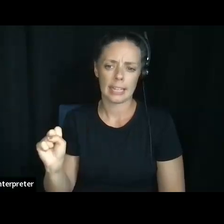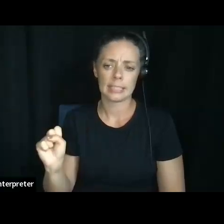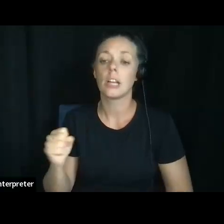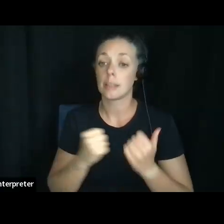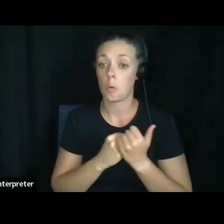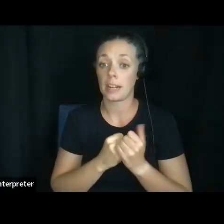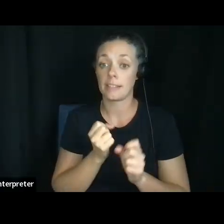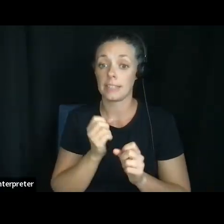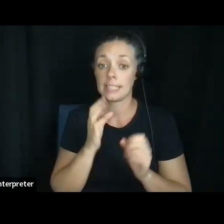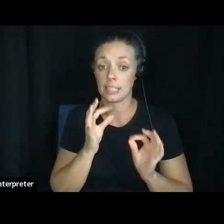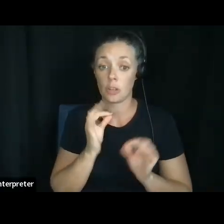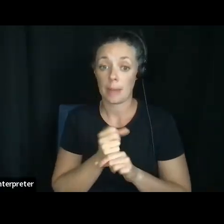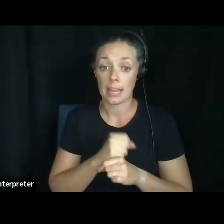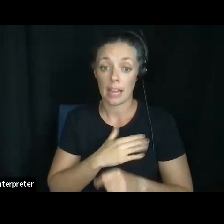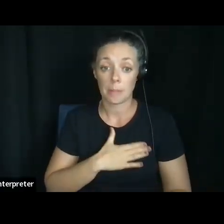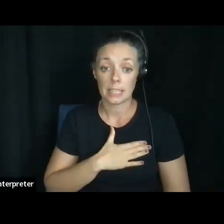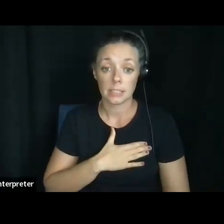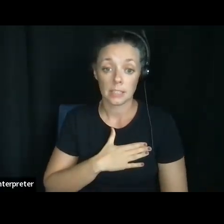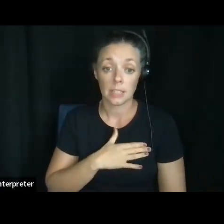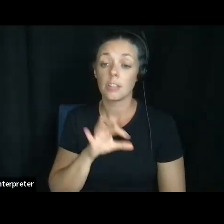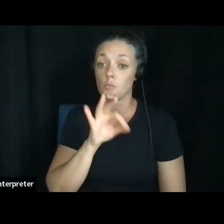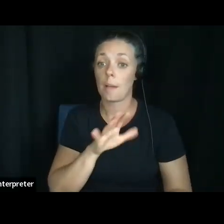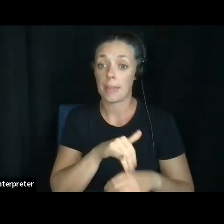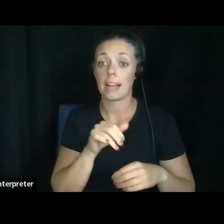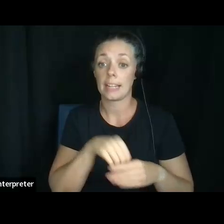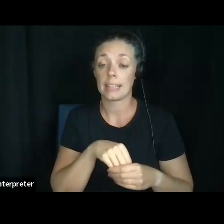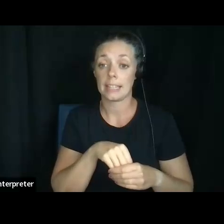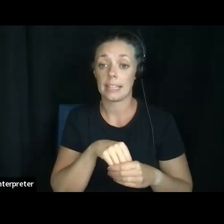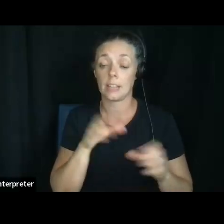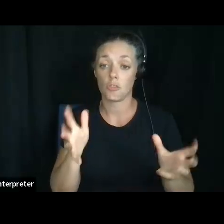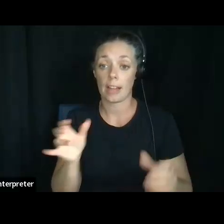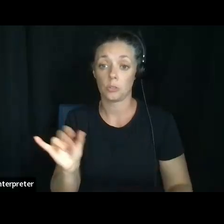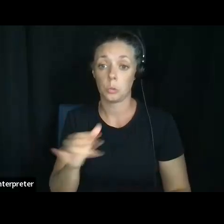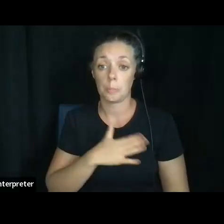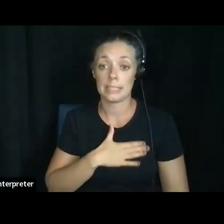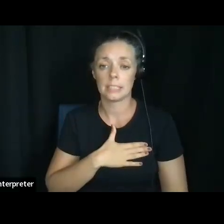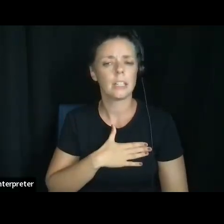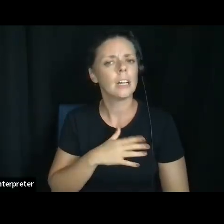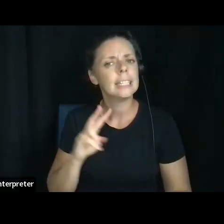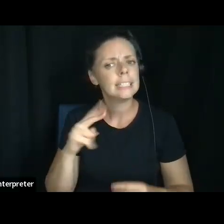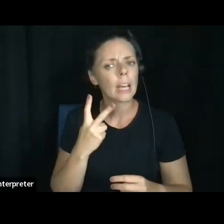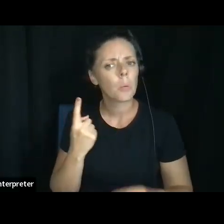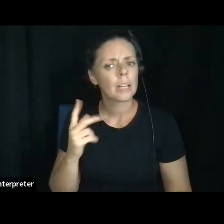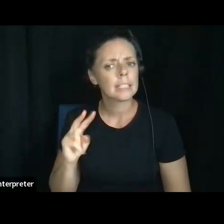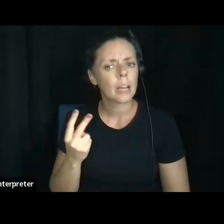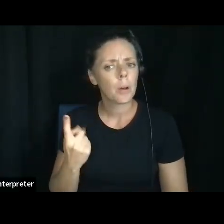and put that in the chat as well, please? All right. Tell me the second one again.